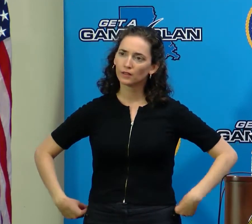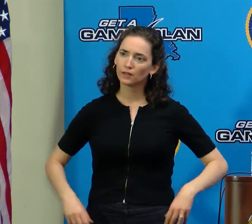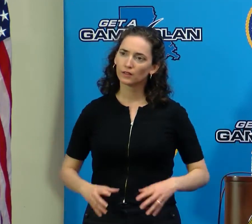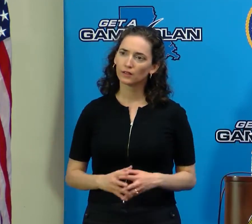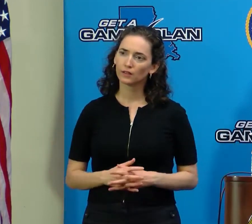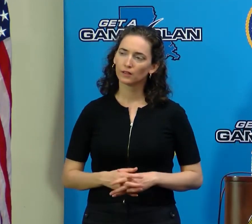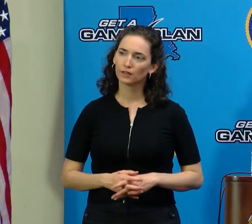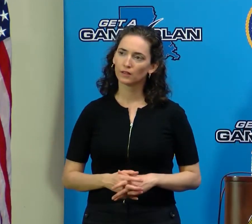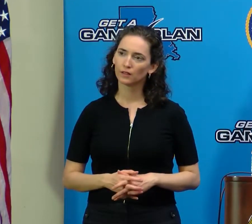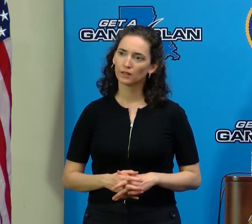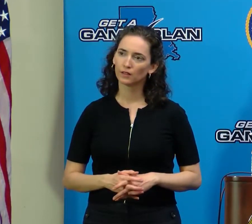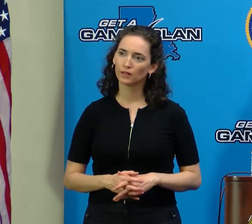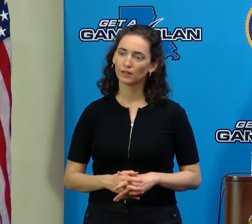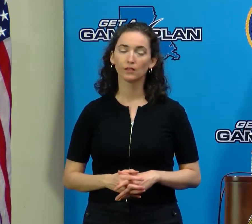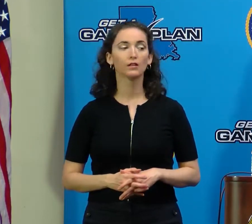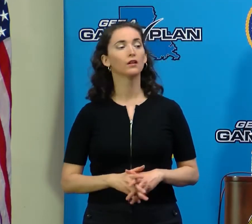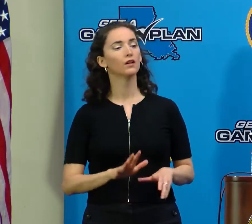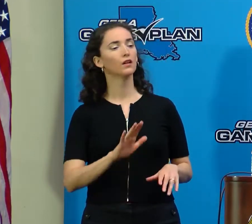Yeah.